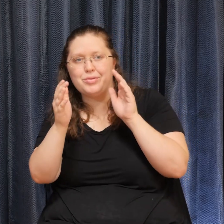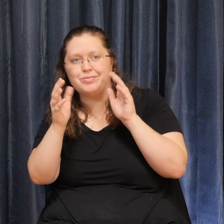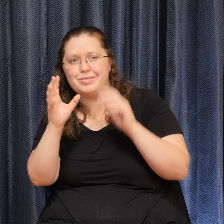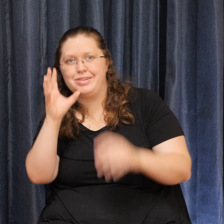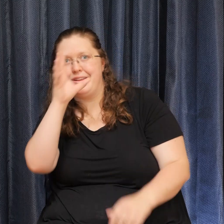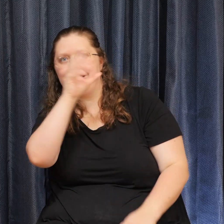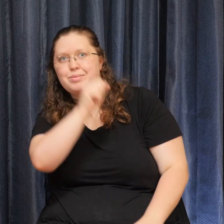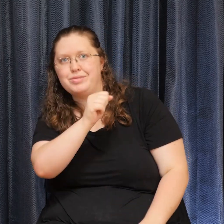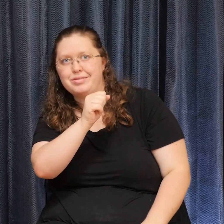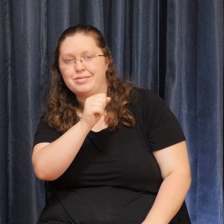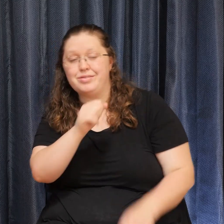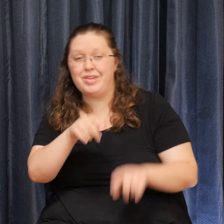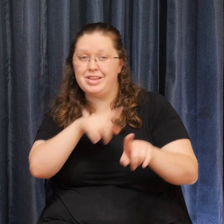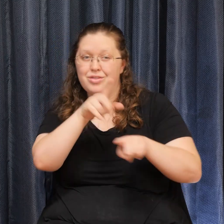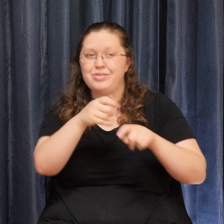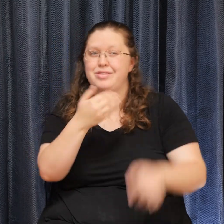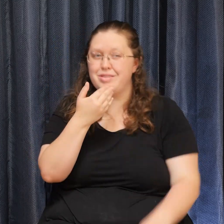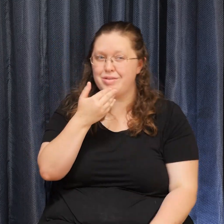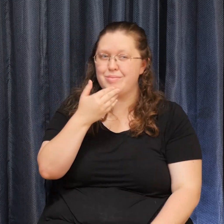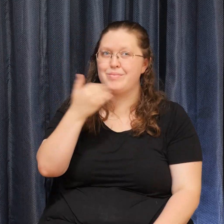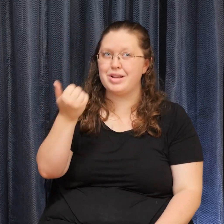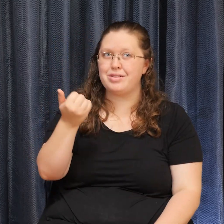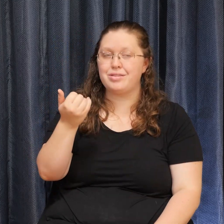Assumptions Set us up For suffering